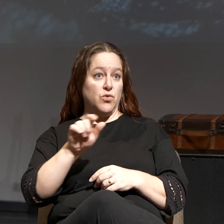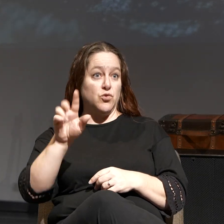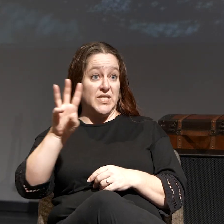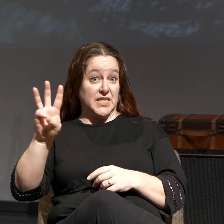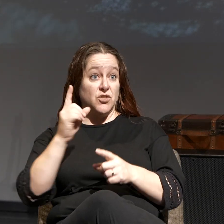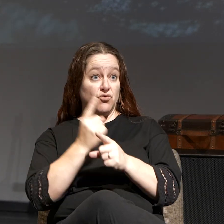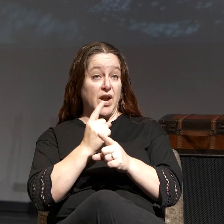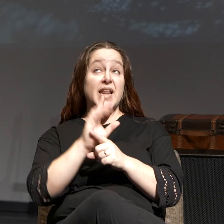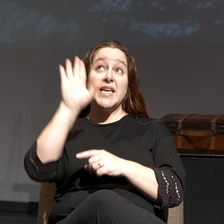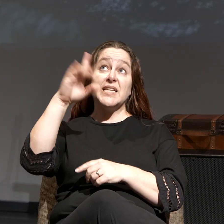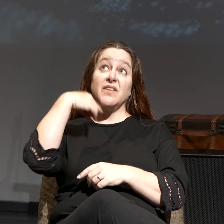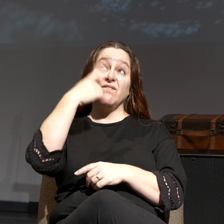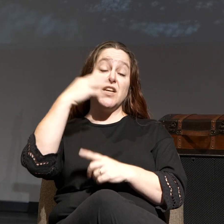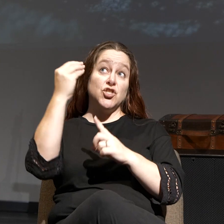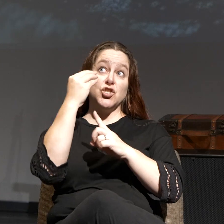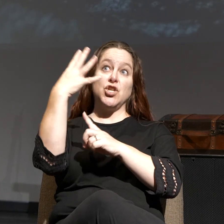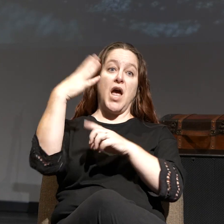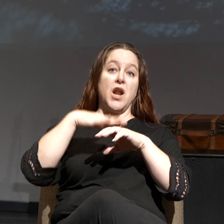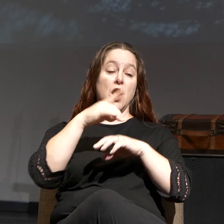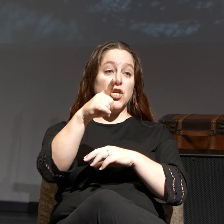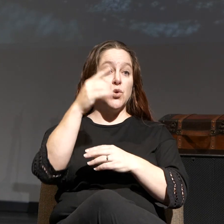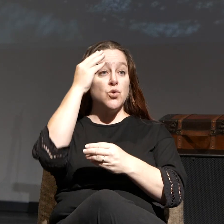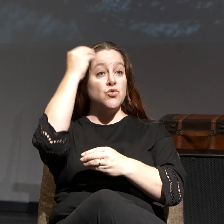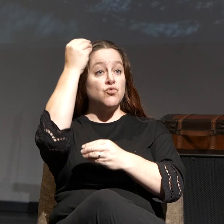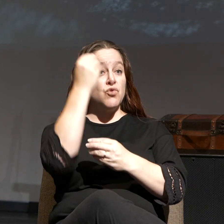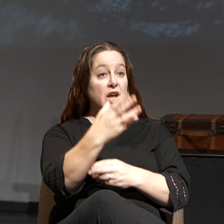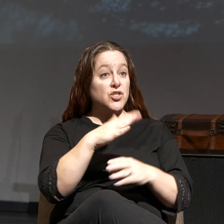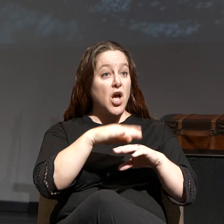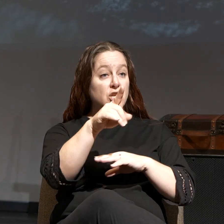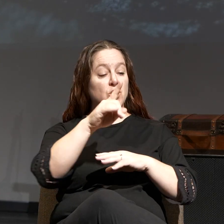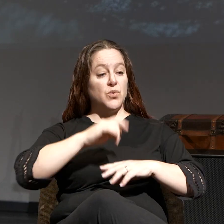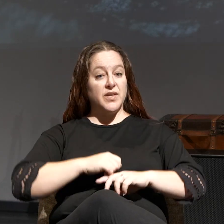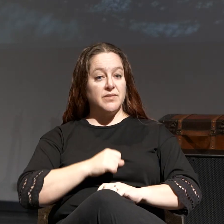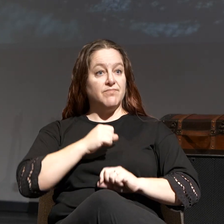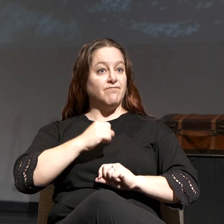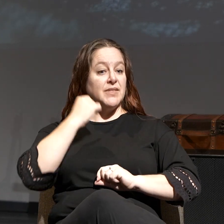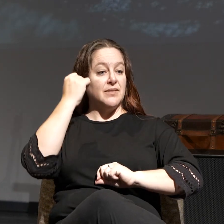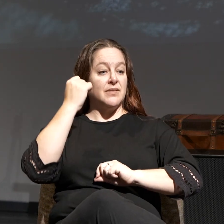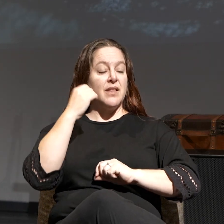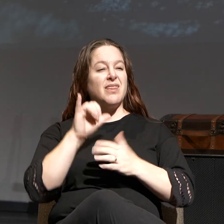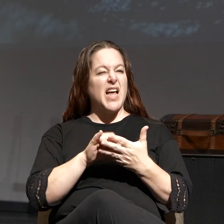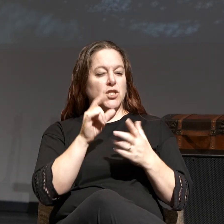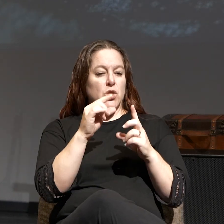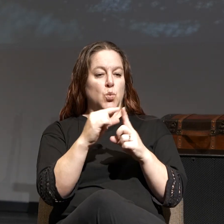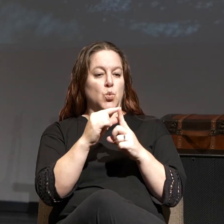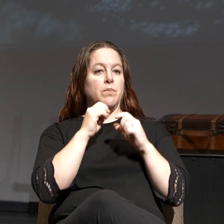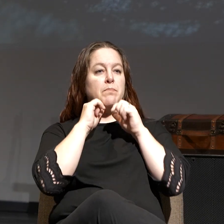make His face shine upon you and be gracious to you. The Lord lift up His countenance upon you and give you peace. That's that word, blessed.